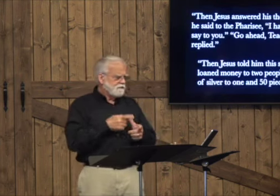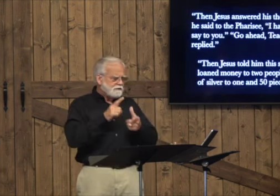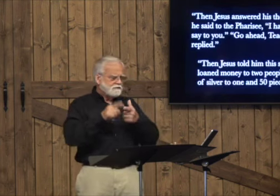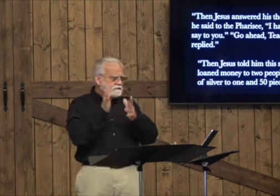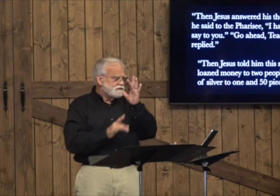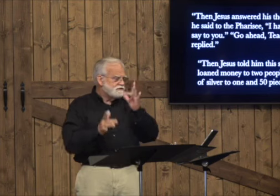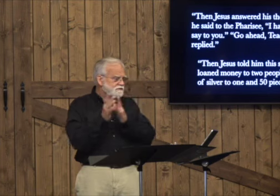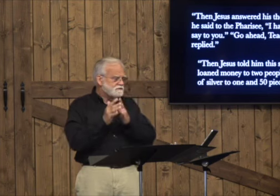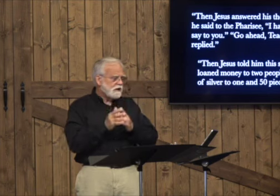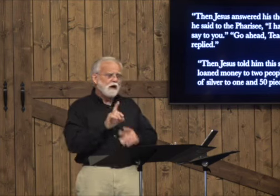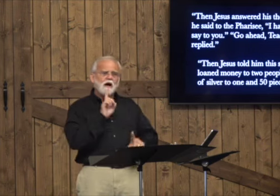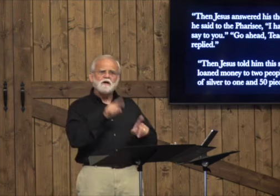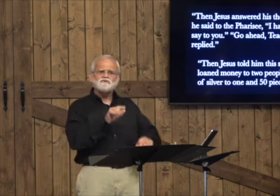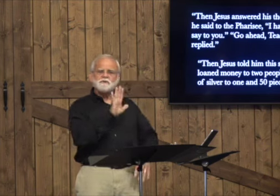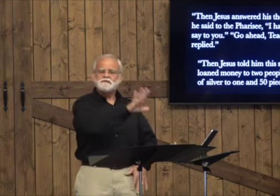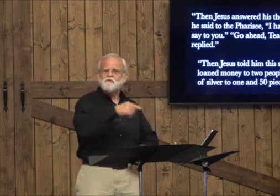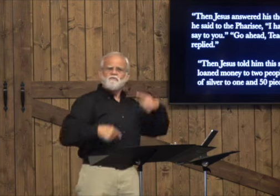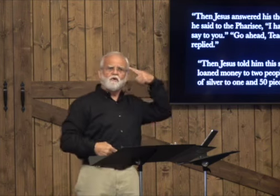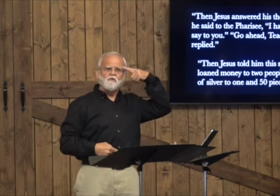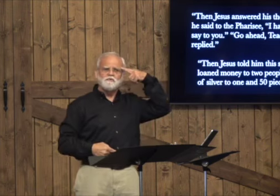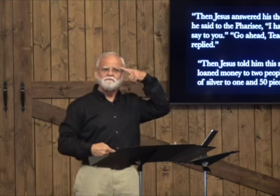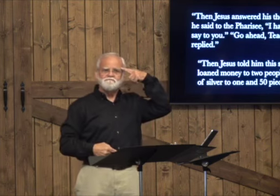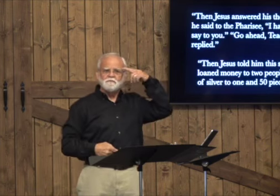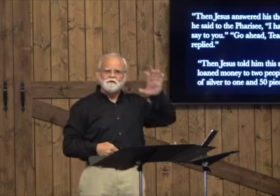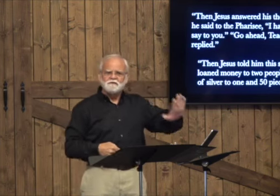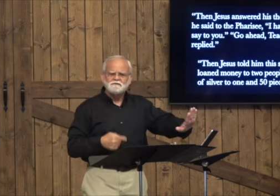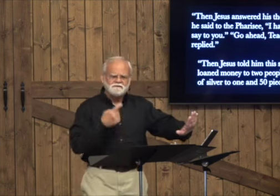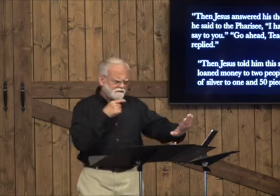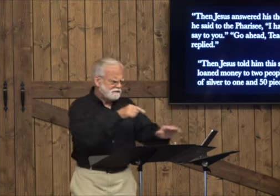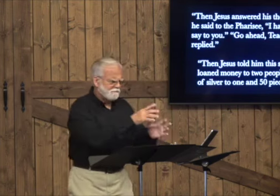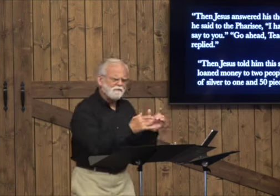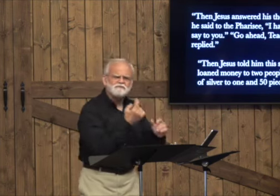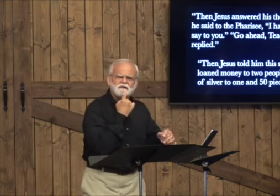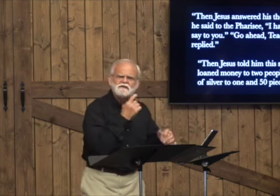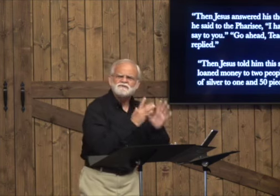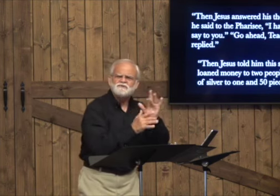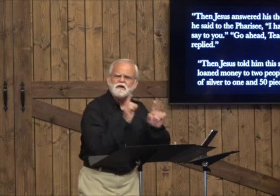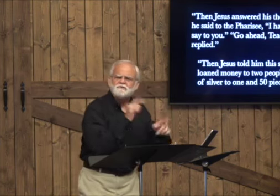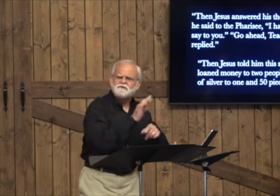She is a sinner. Then Jesus answered his thoughts.